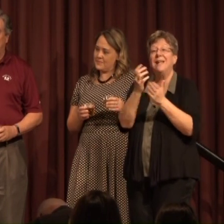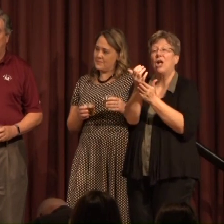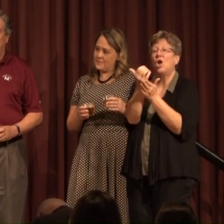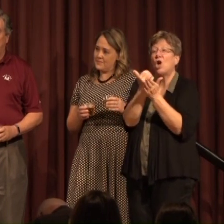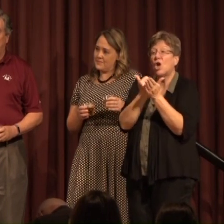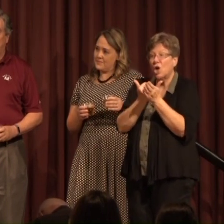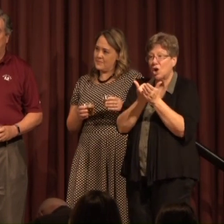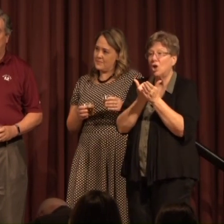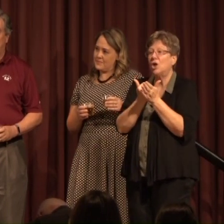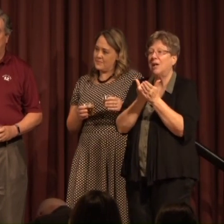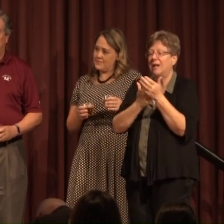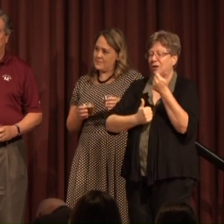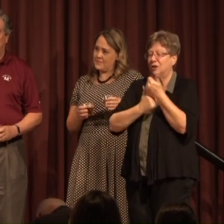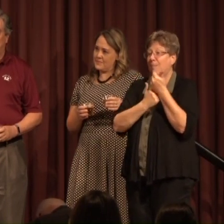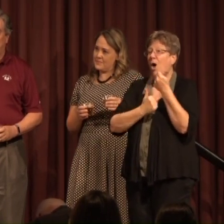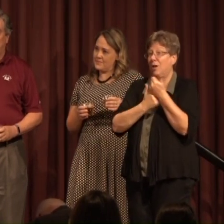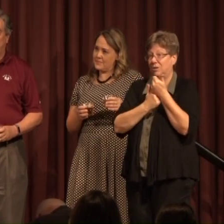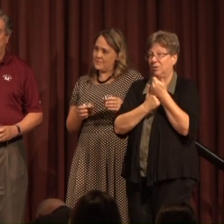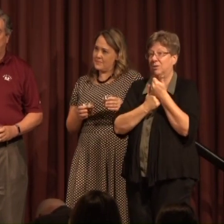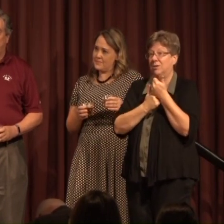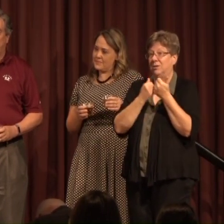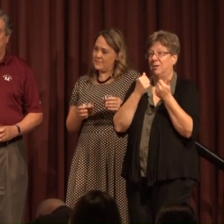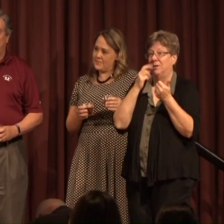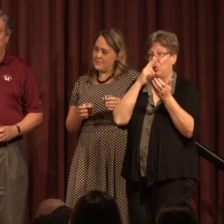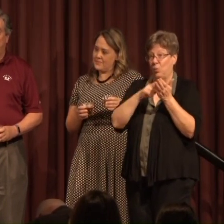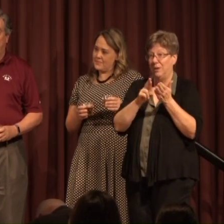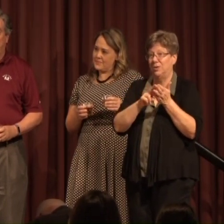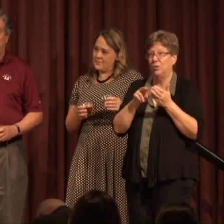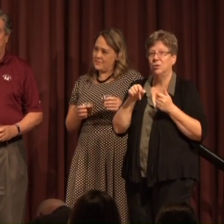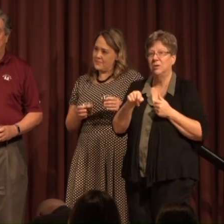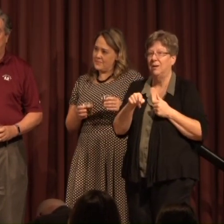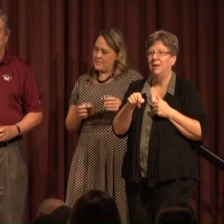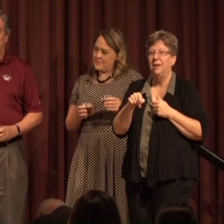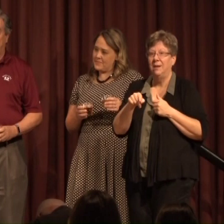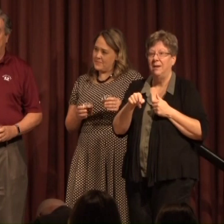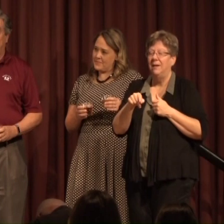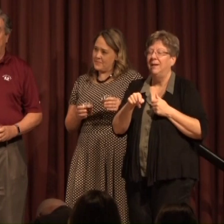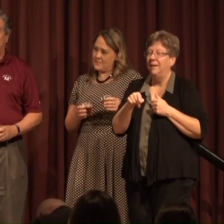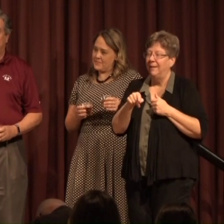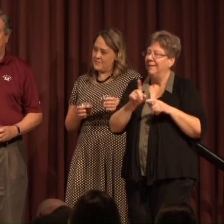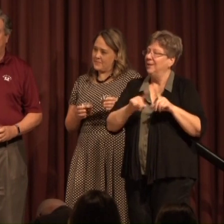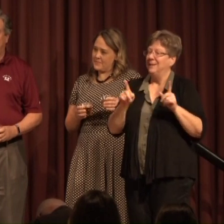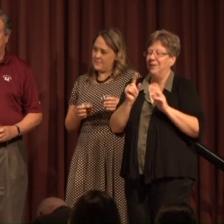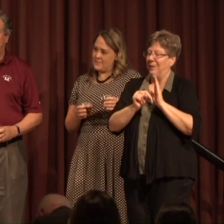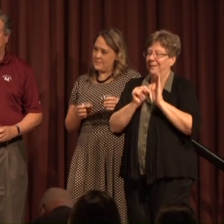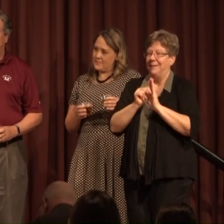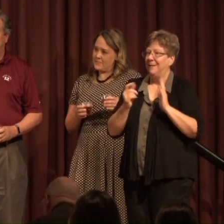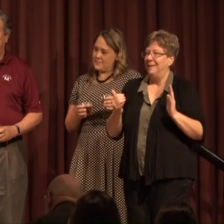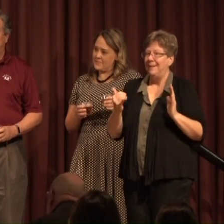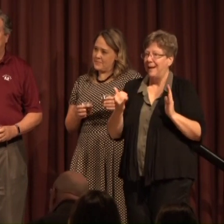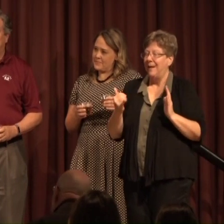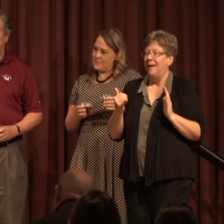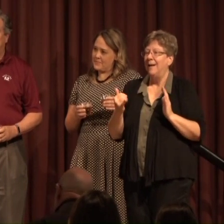sponsored research These aren't the earmarked days This